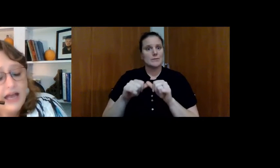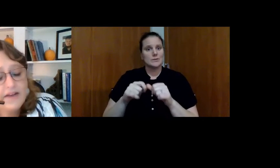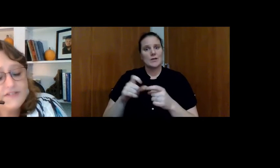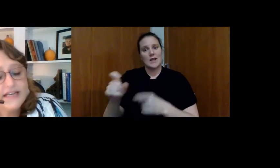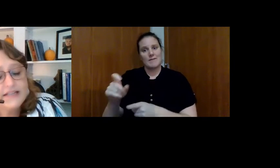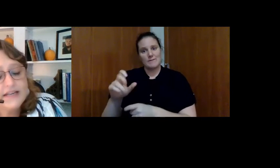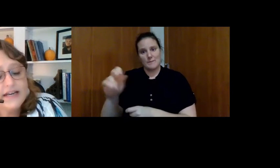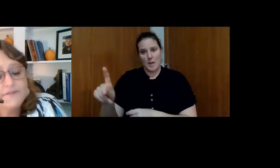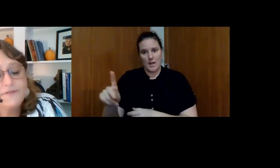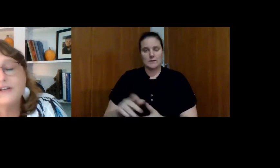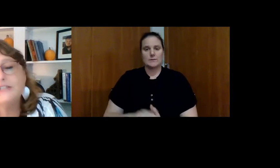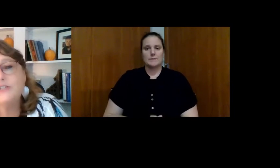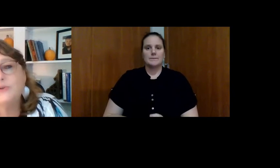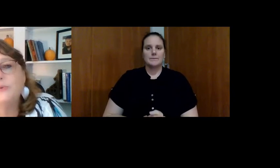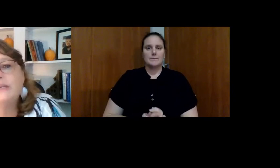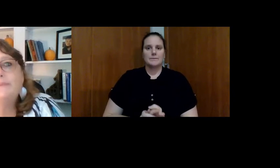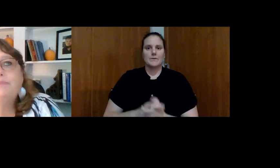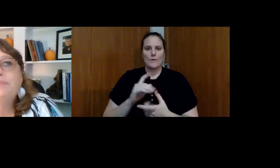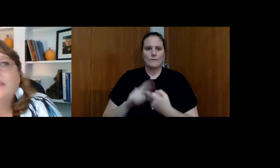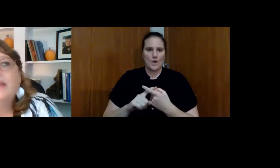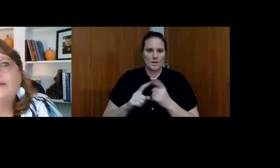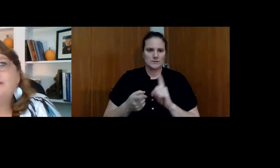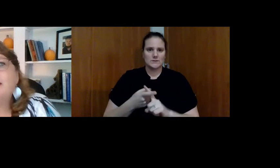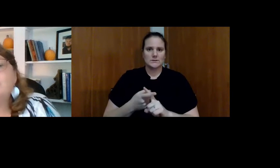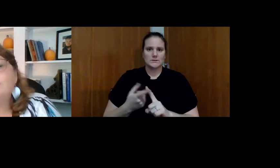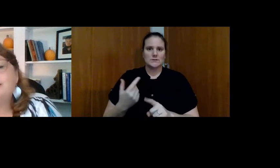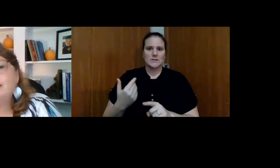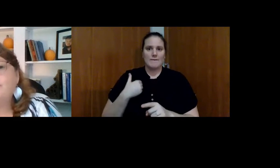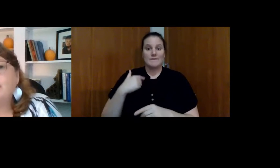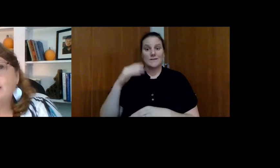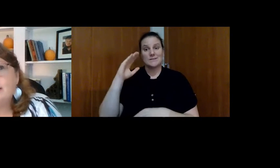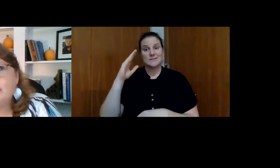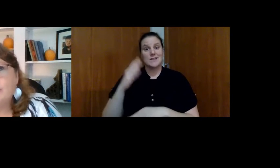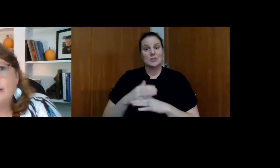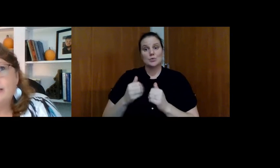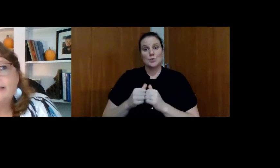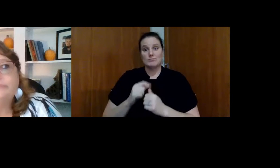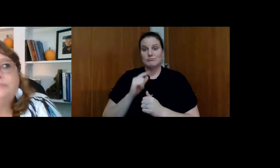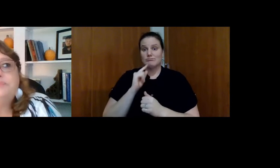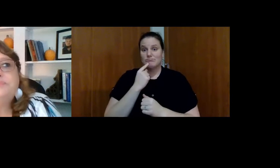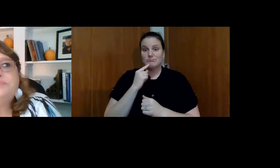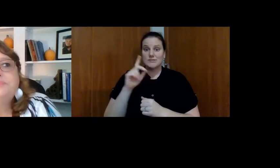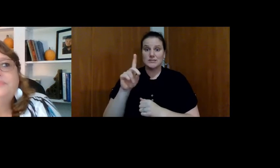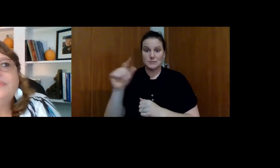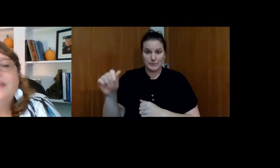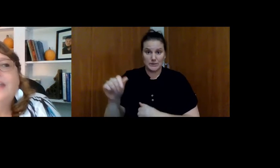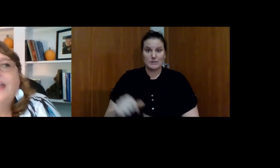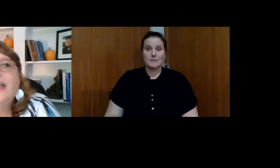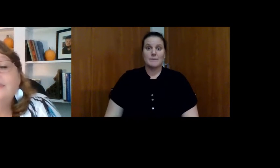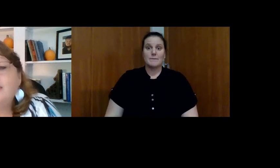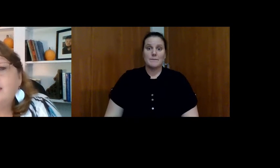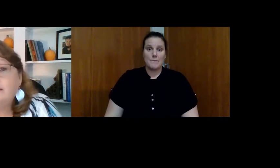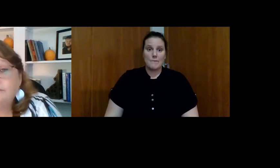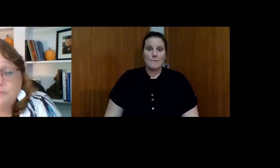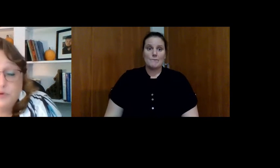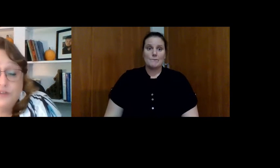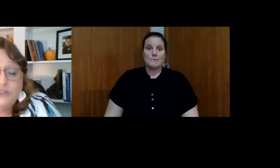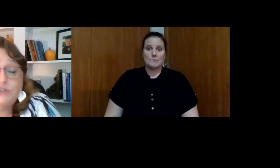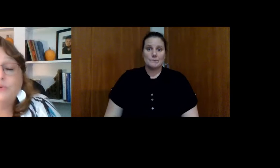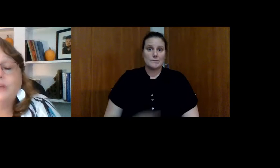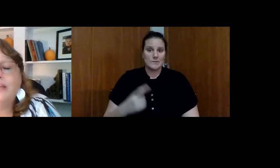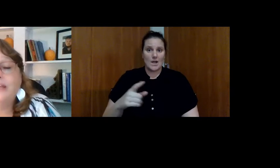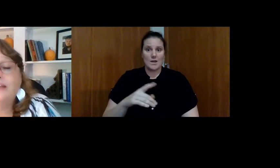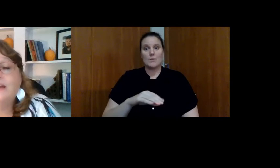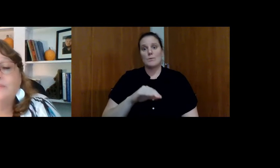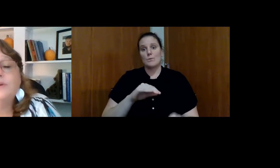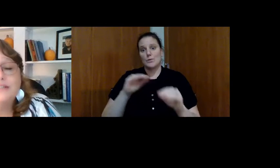I have some I have friends who have sons with significant disabilities. And they moved